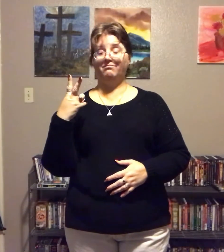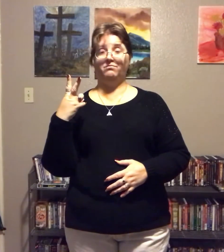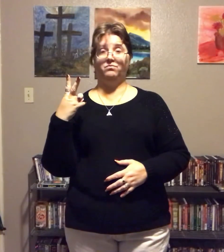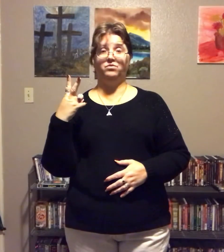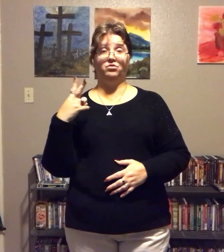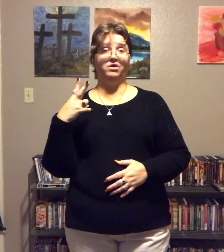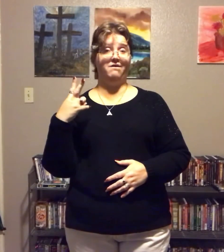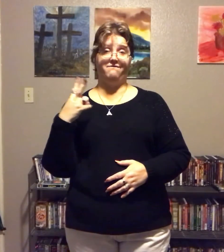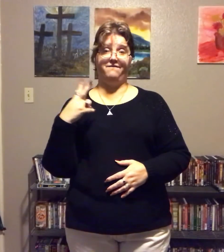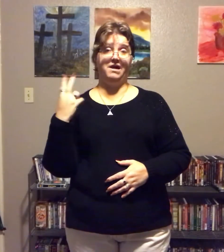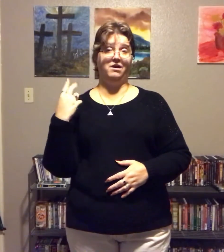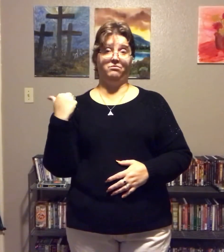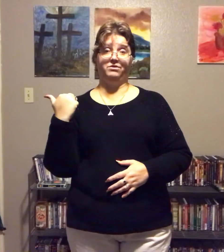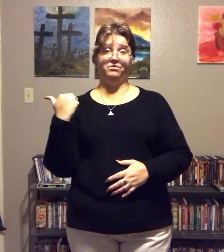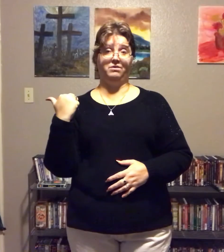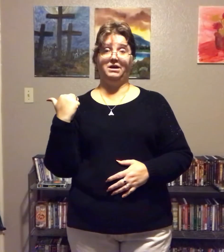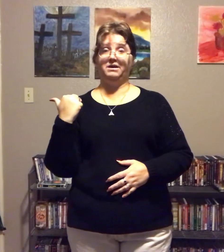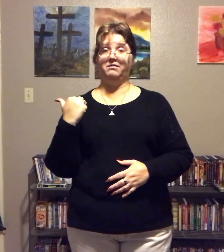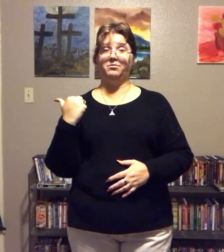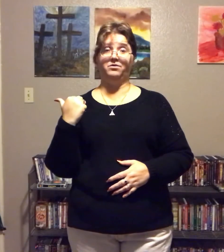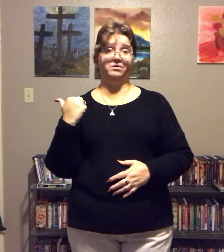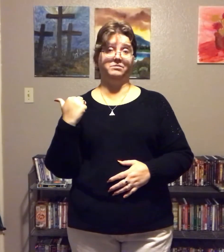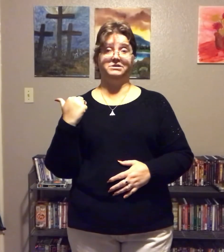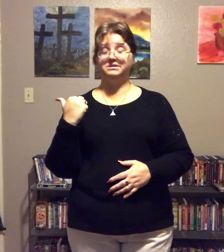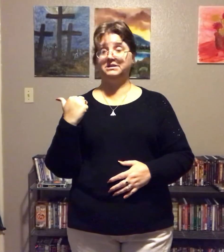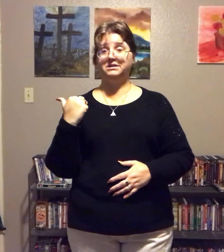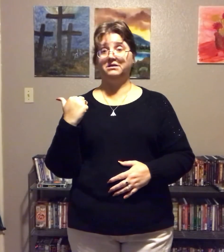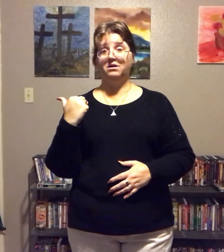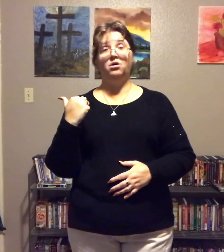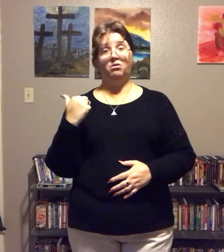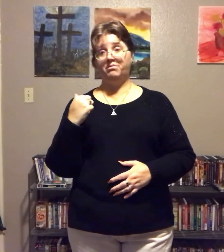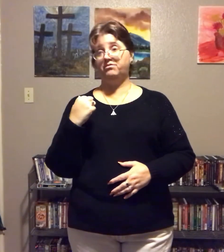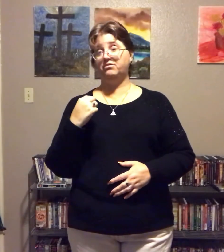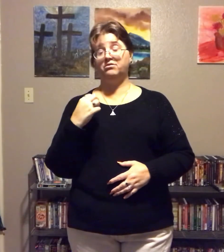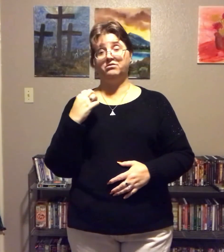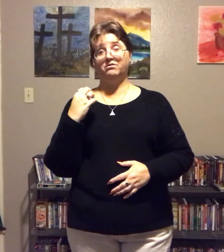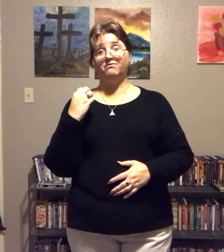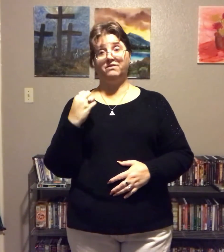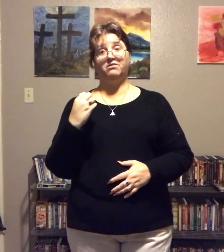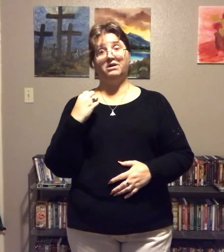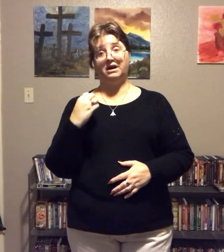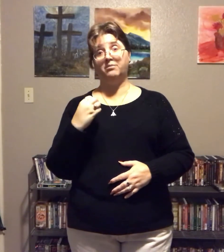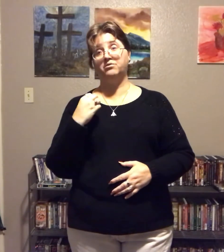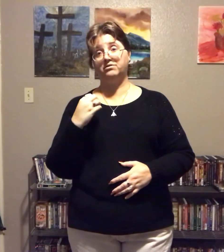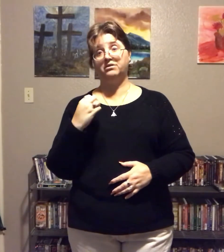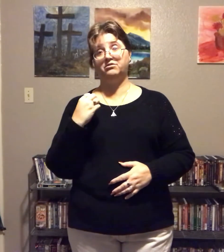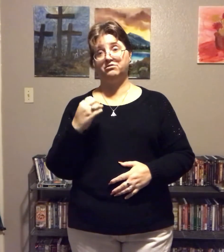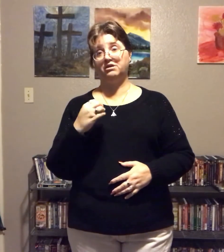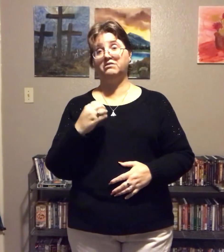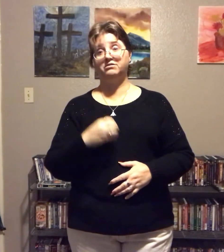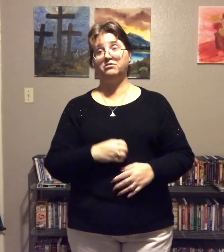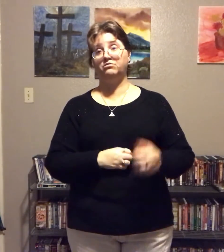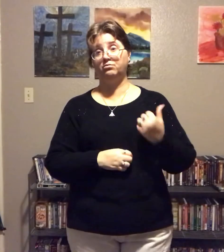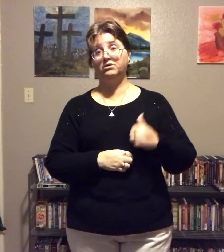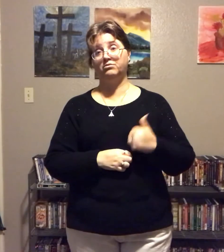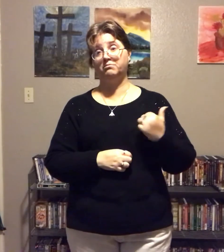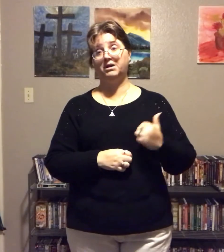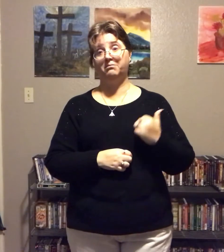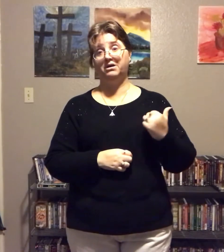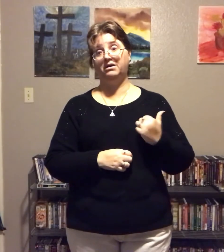So, you'll not fail with the way down, I promise. But there is a very high percentage chance that you will with man-made.